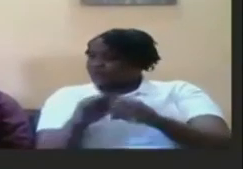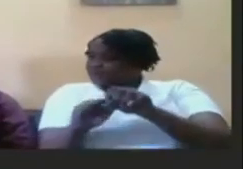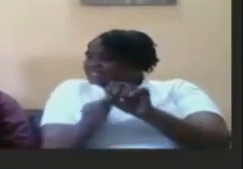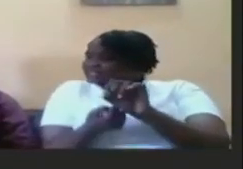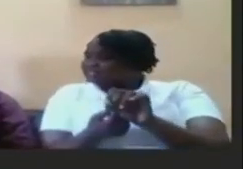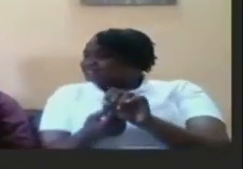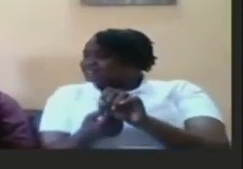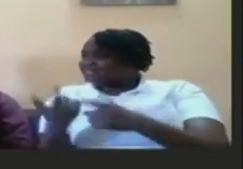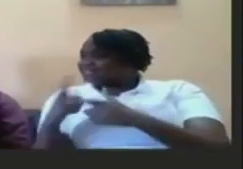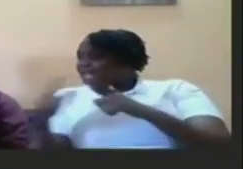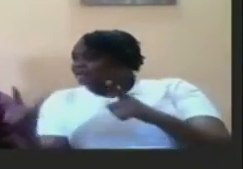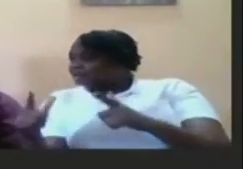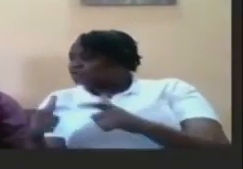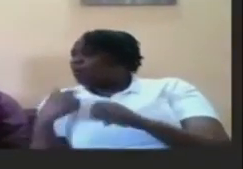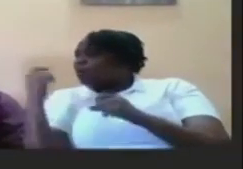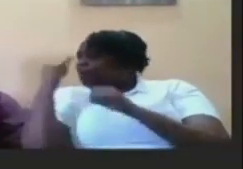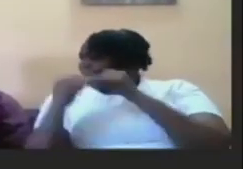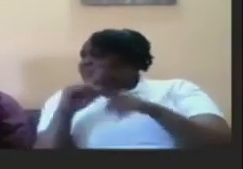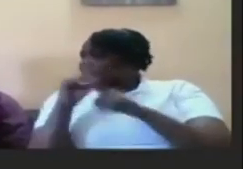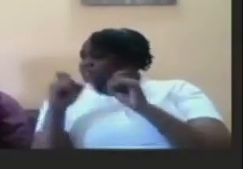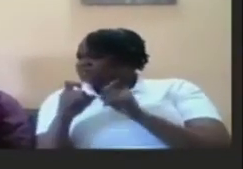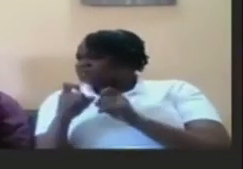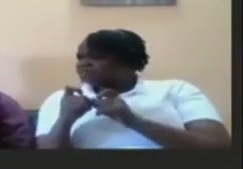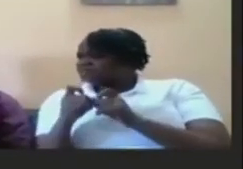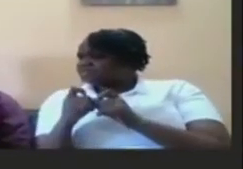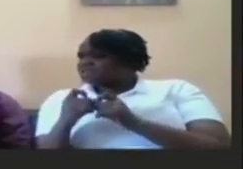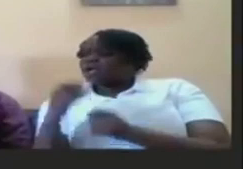um why should everyone consider learning sign language